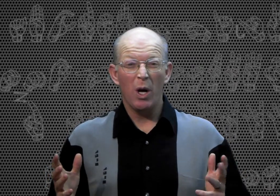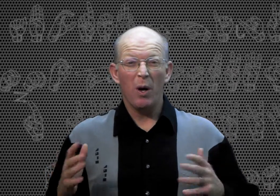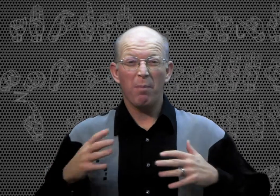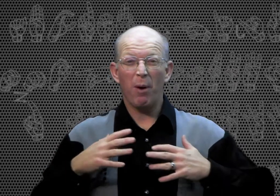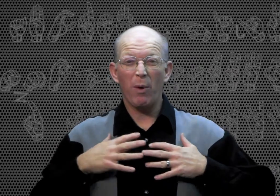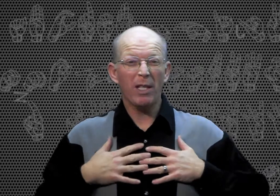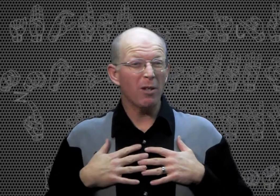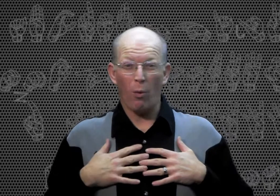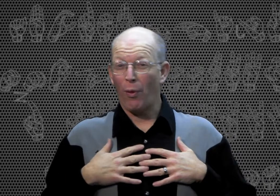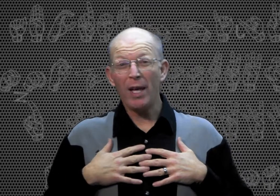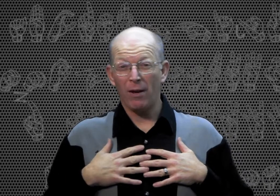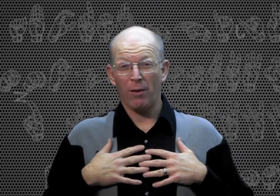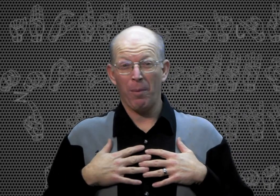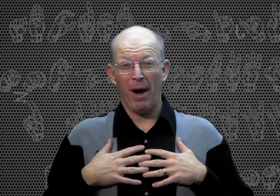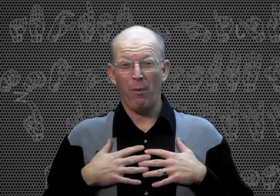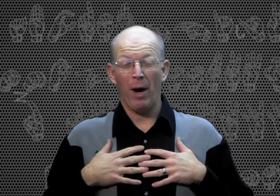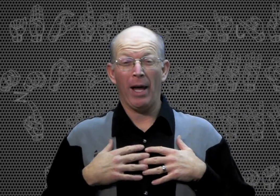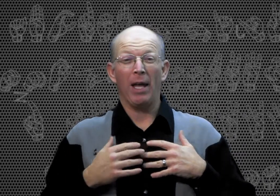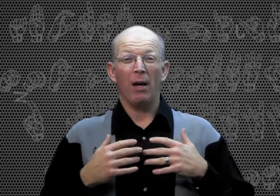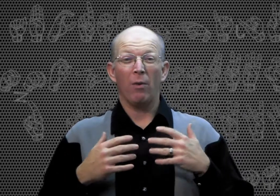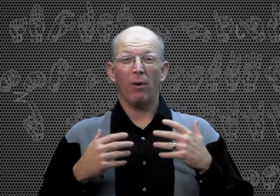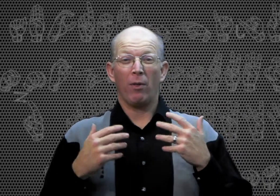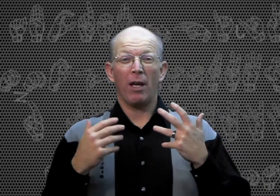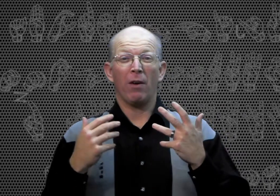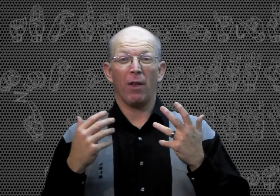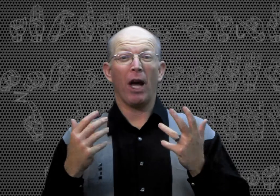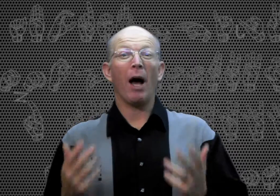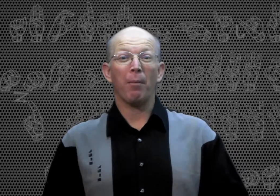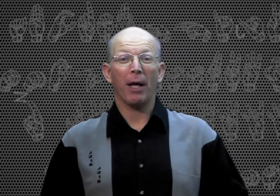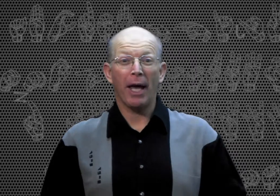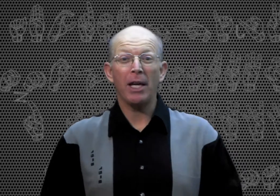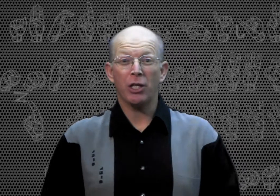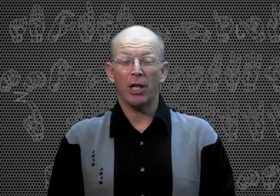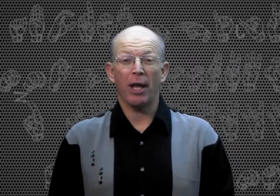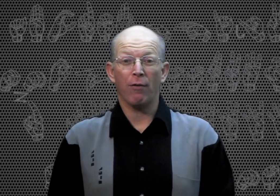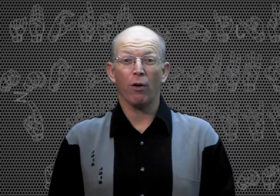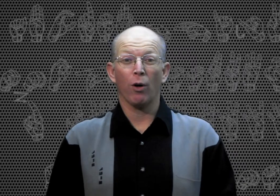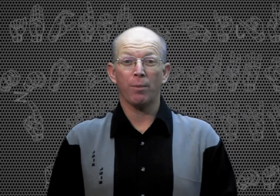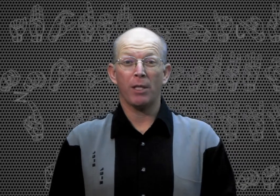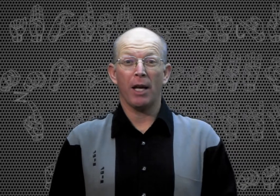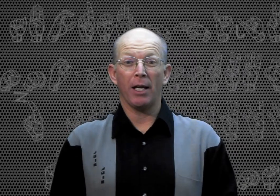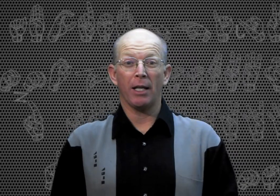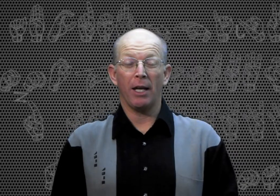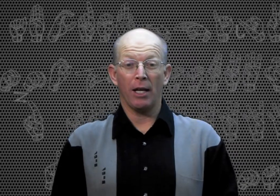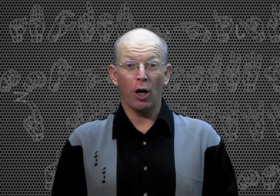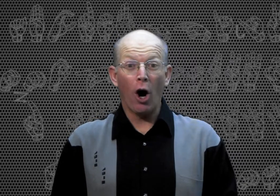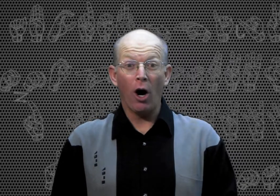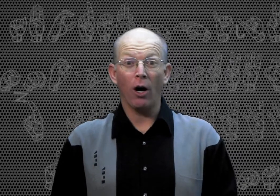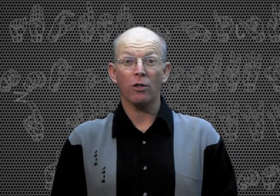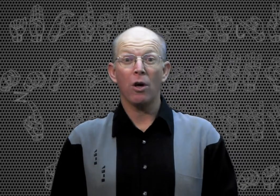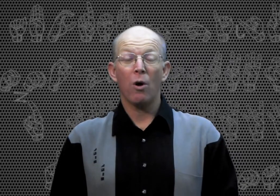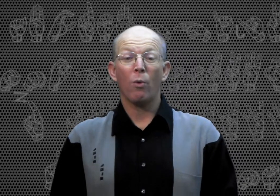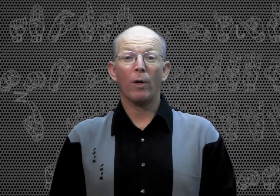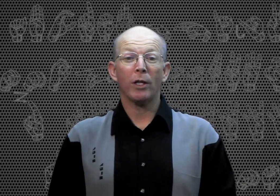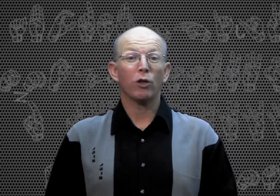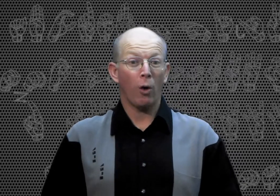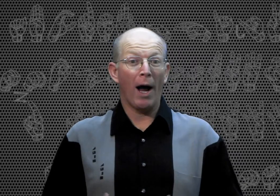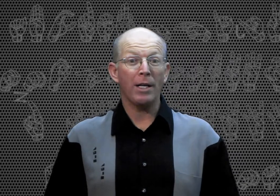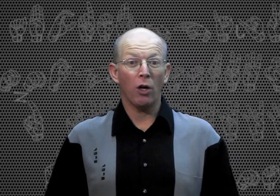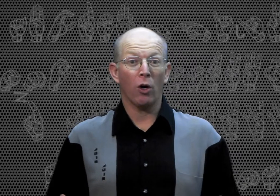but we just don't think of them that way. We don't think of the complication that verbs can cause when you're trying to